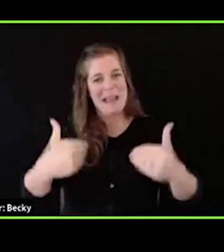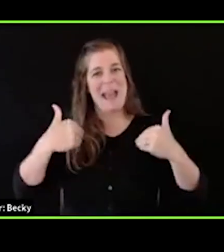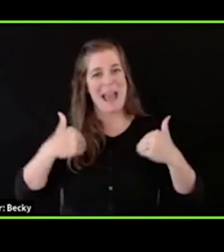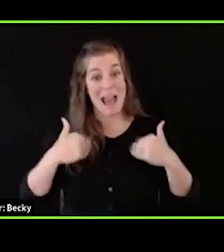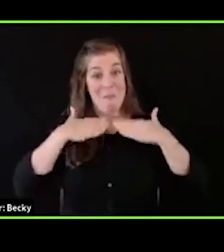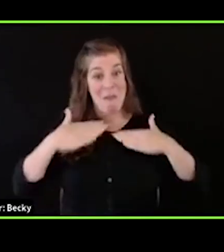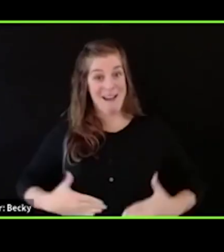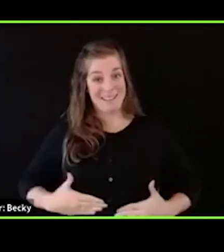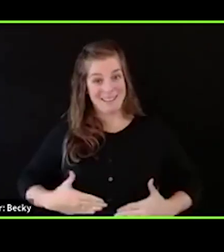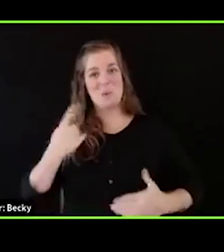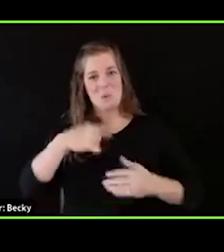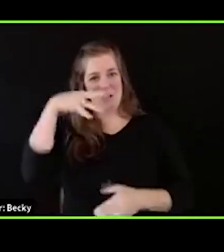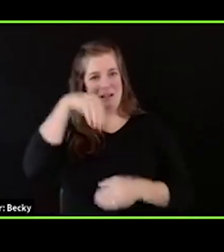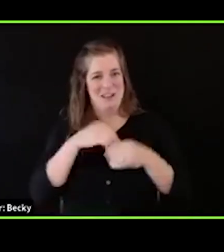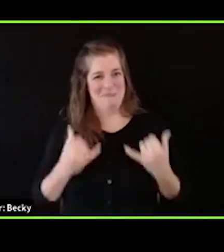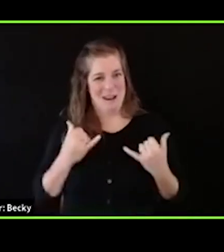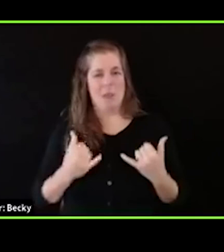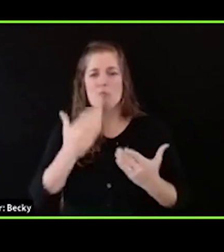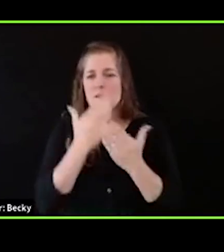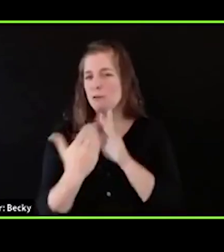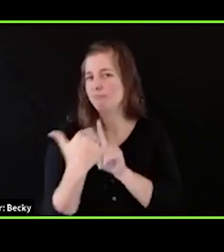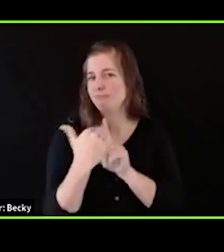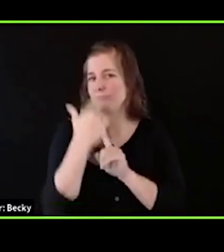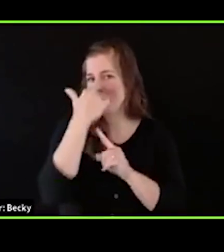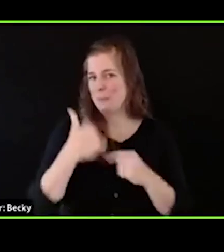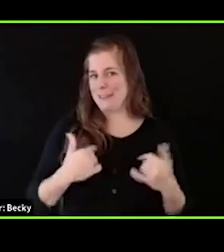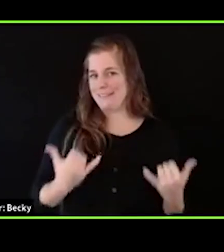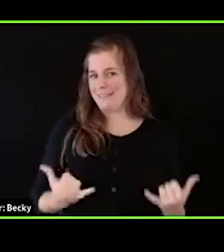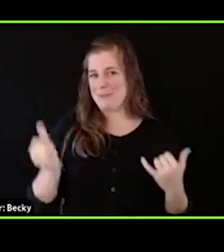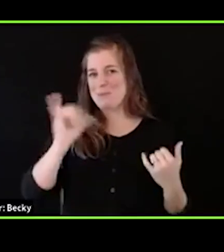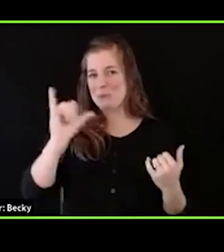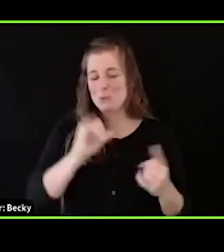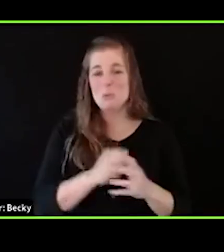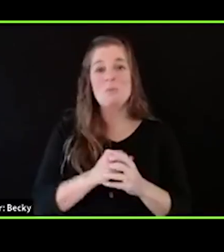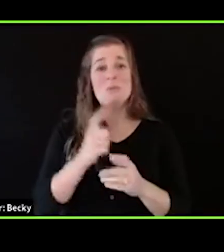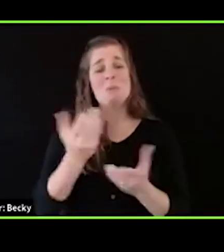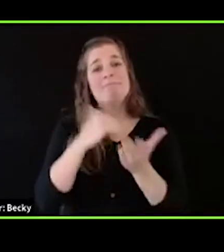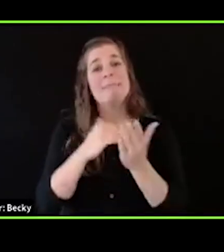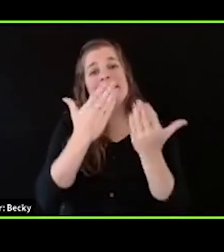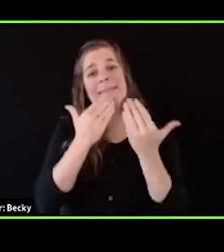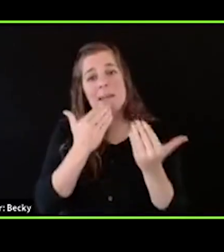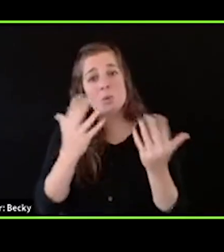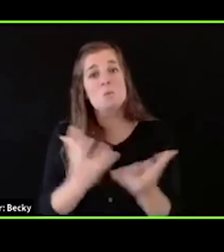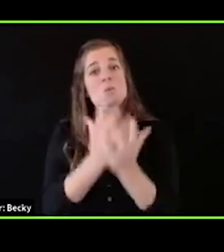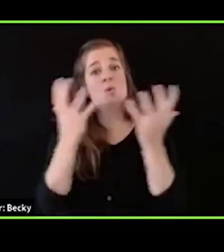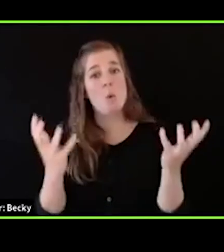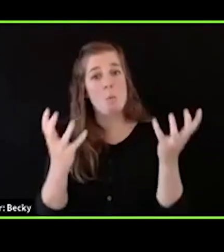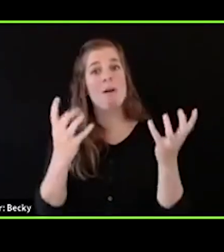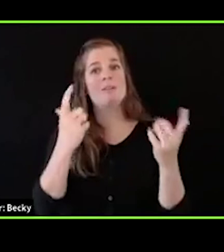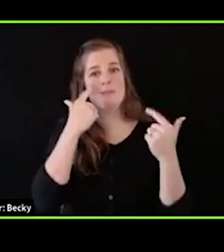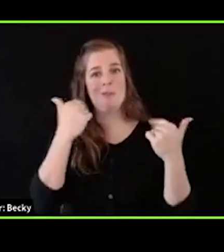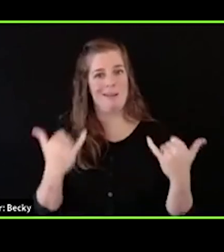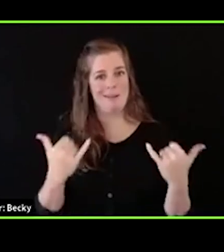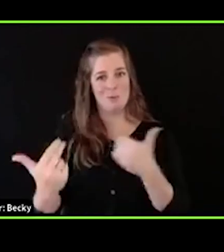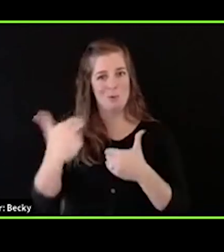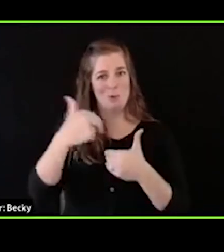now. And it's a good reminder for me as well at this moment. So again, thank you so much for this invitation to join